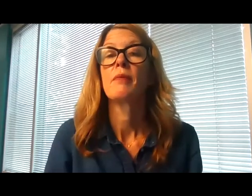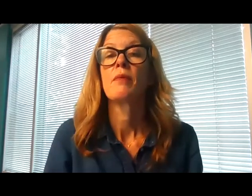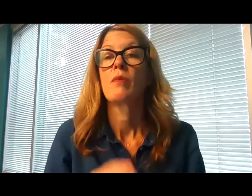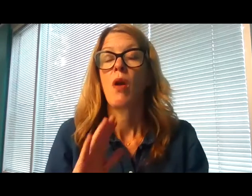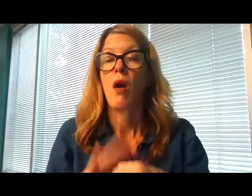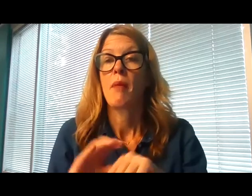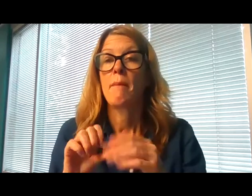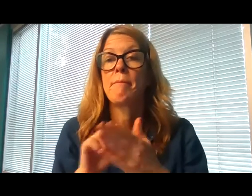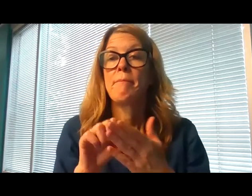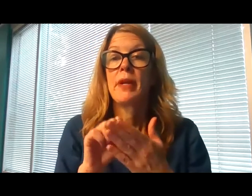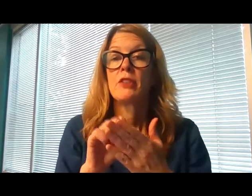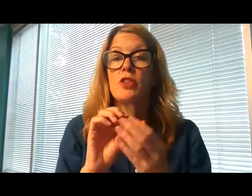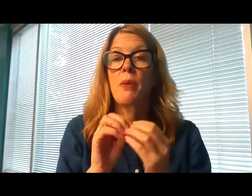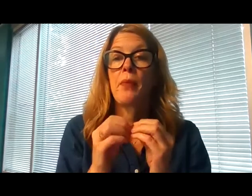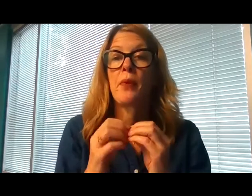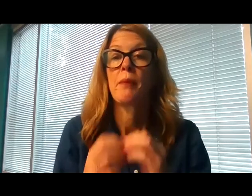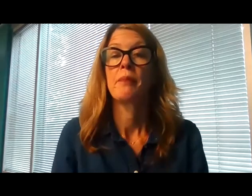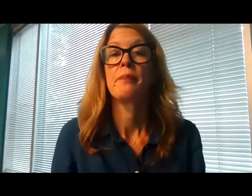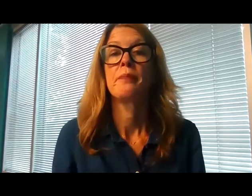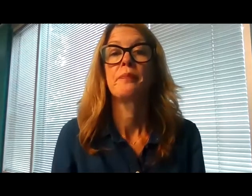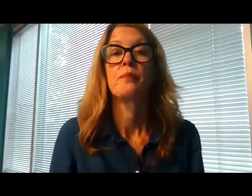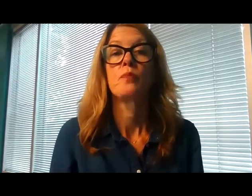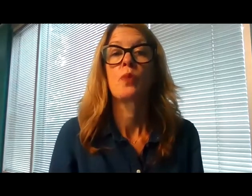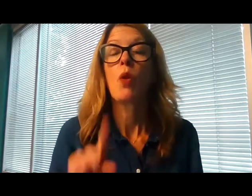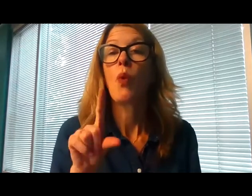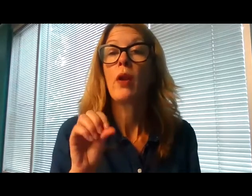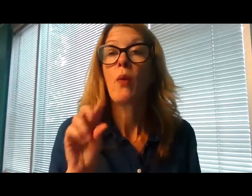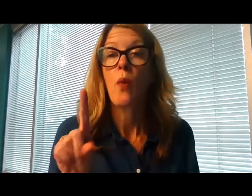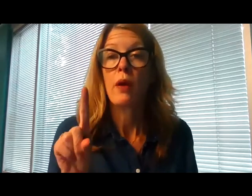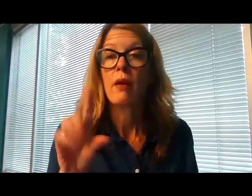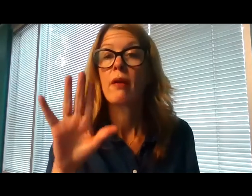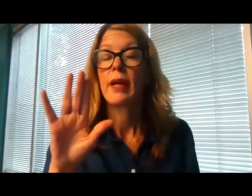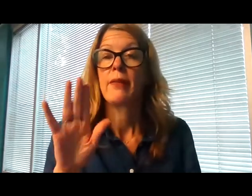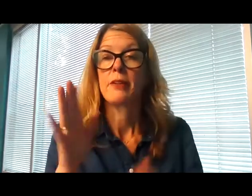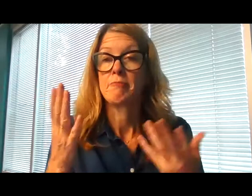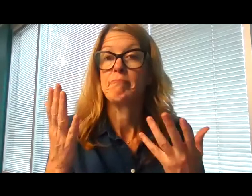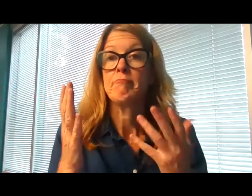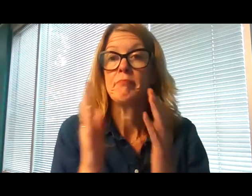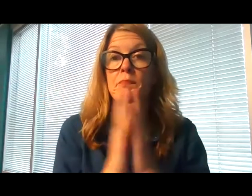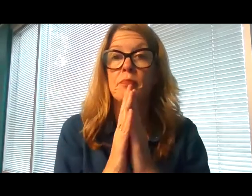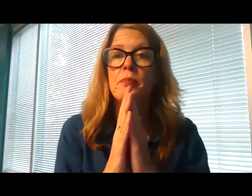page 101, the general thanksgiving. Excuse me.